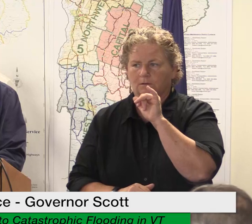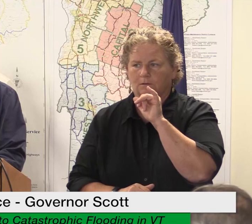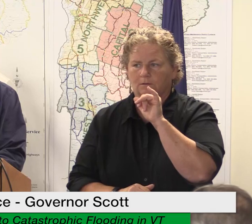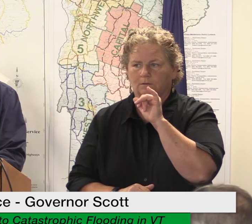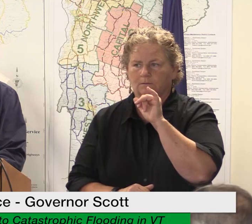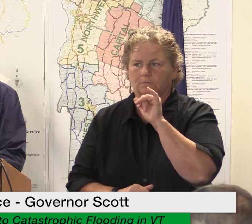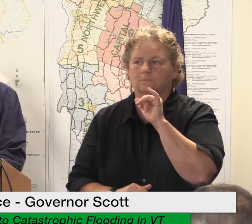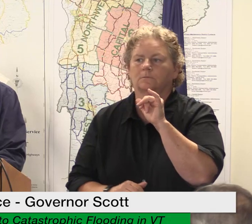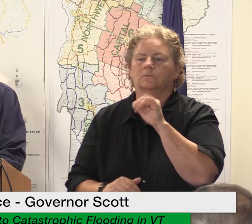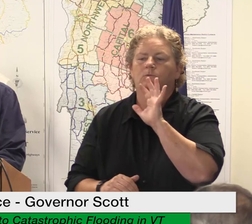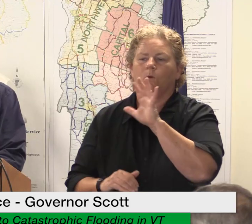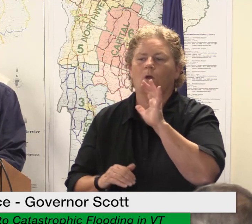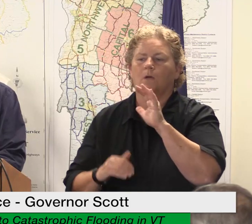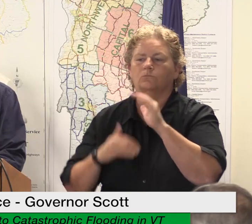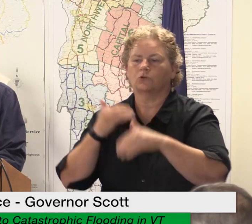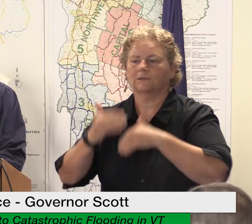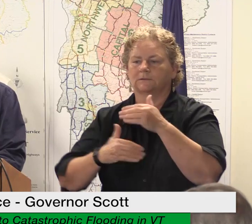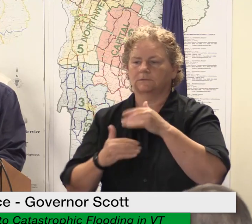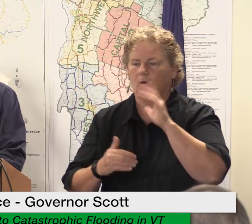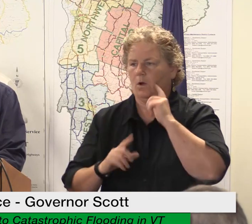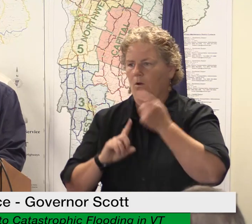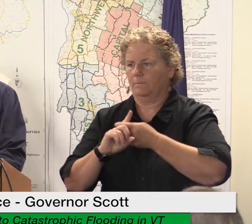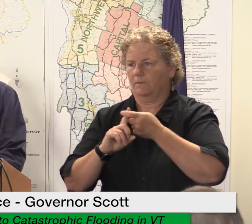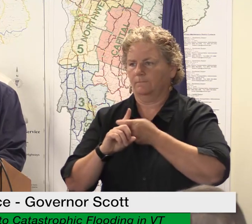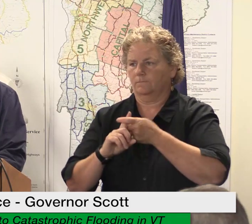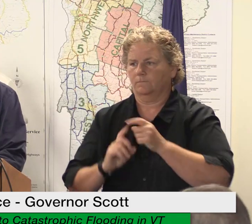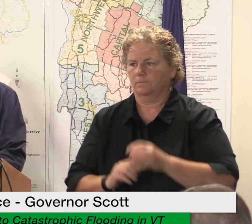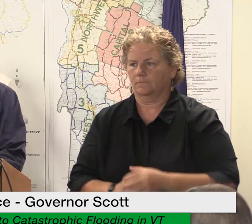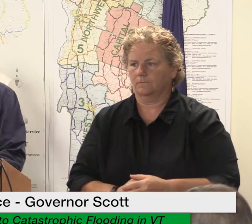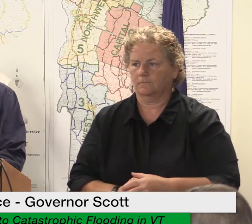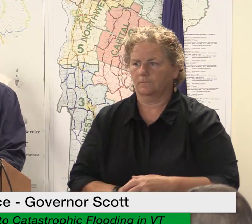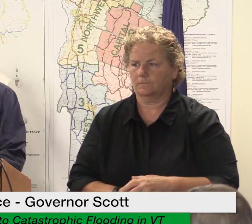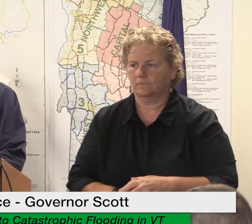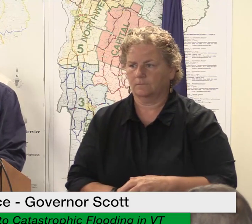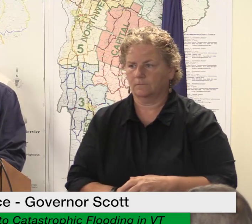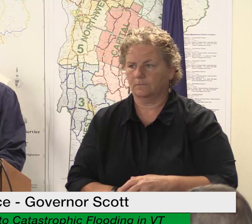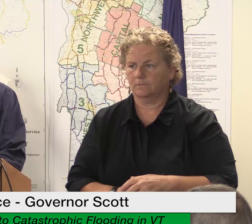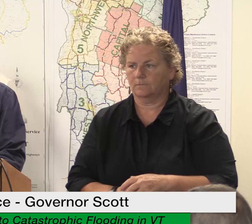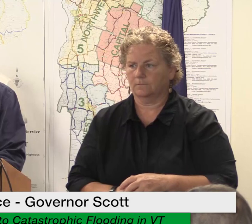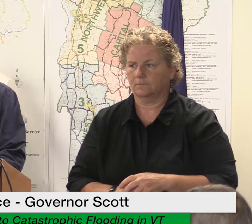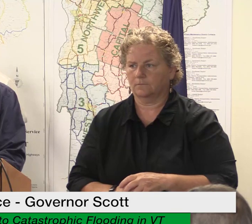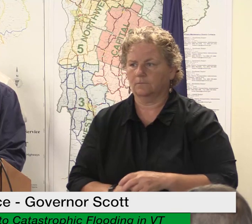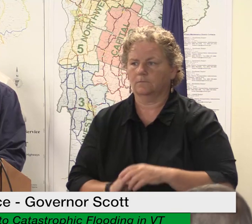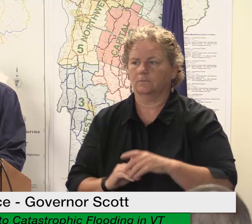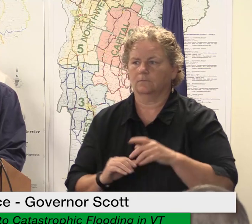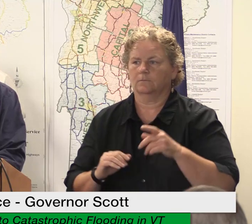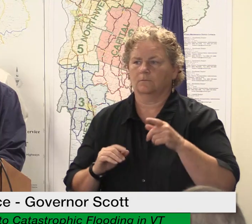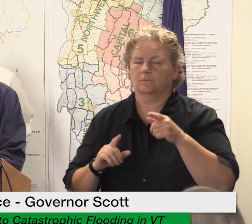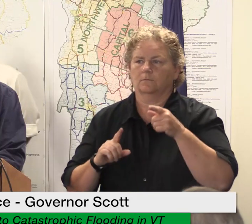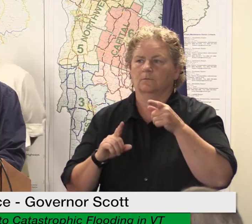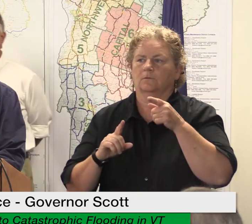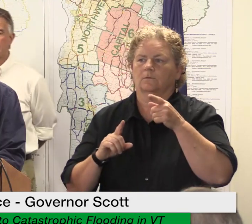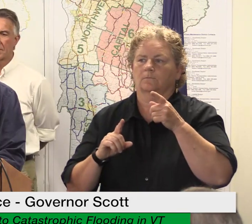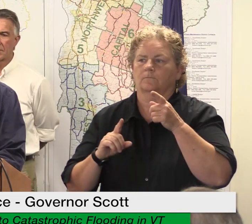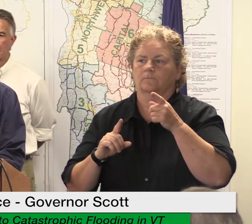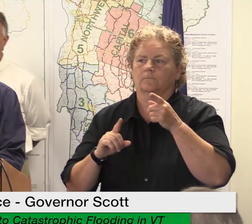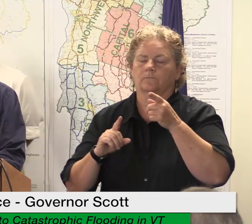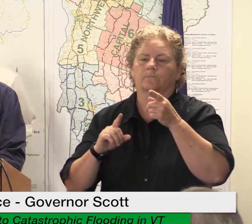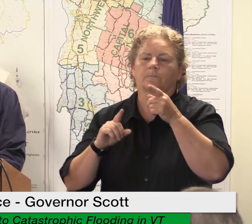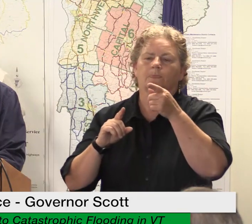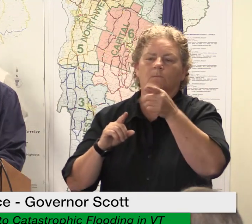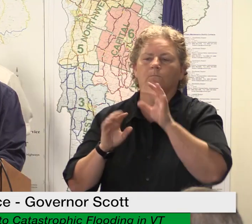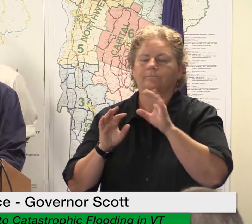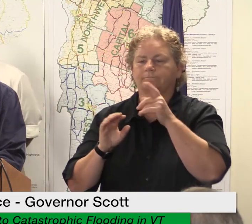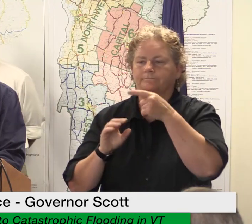if your address is not in a declared county you can still apply online your application will be processed